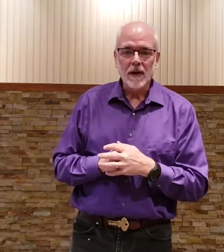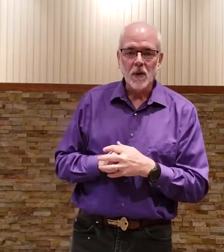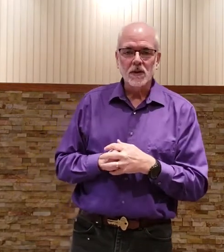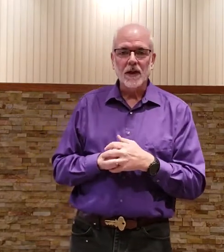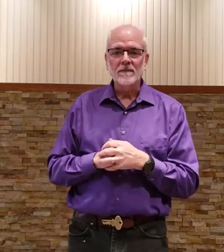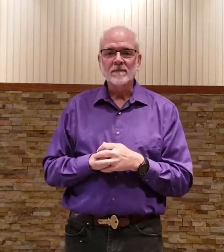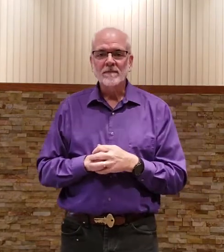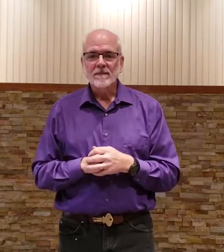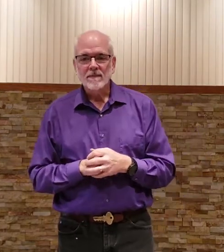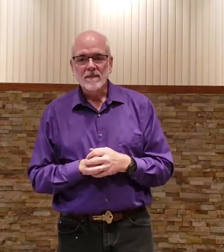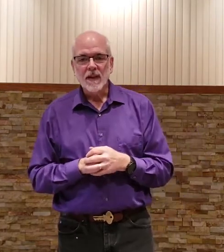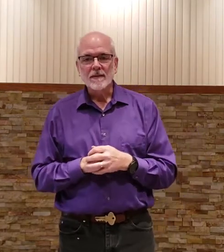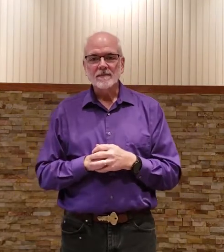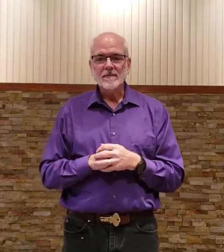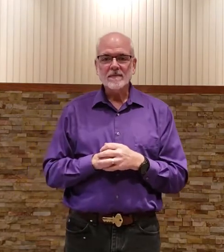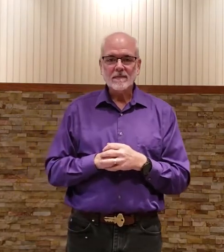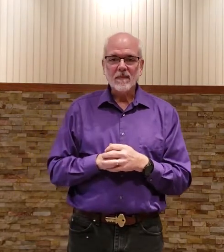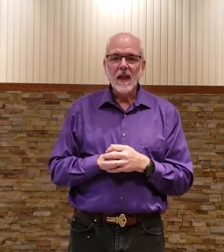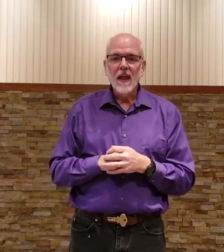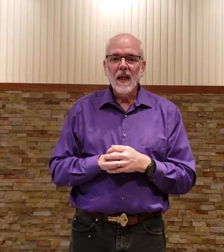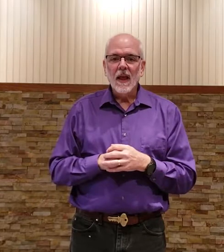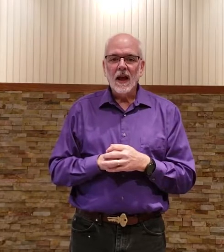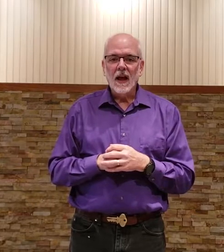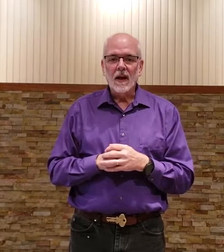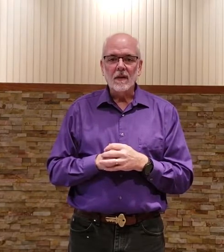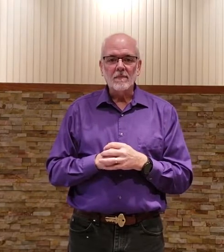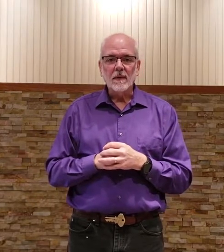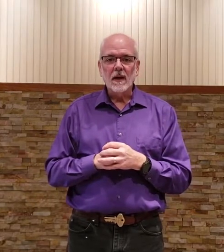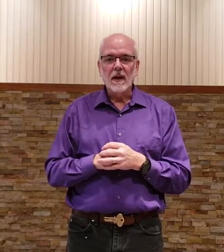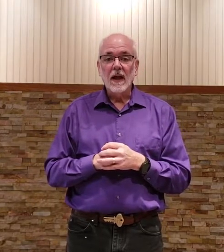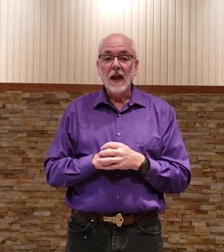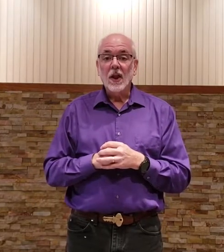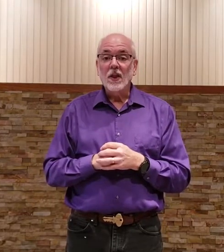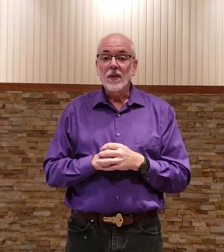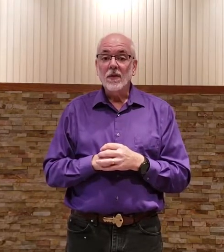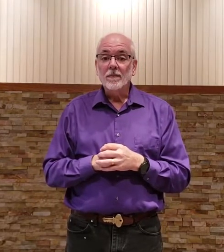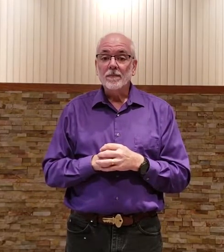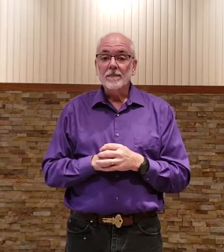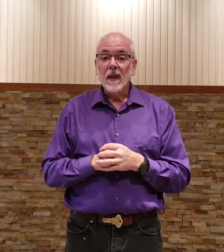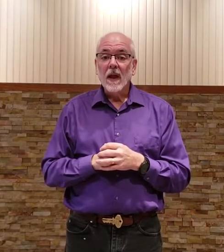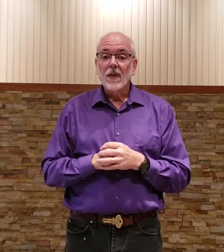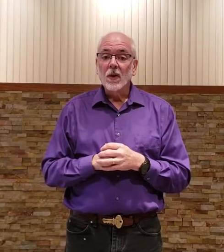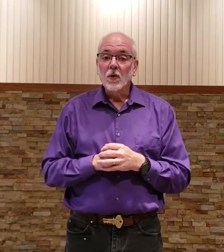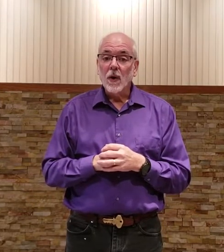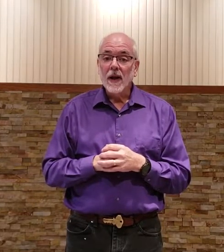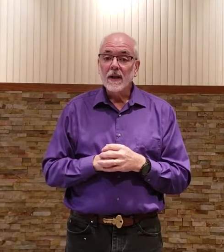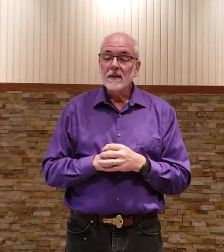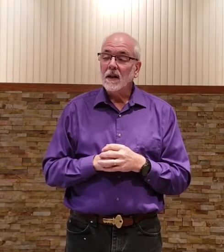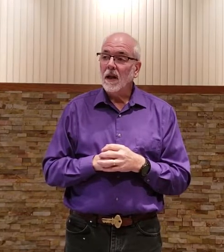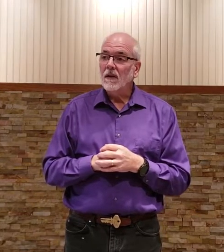greatest love